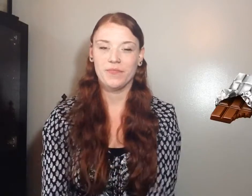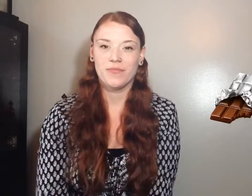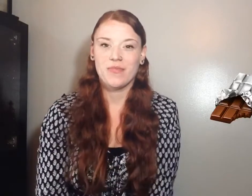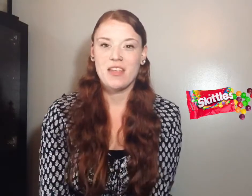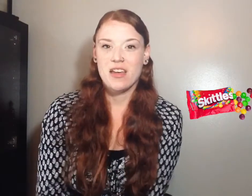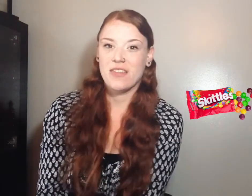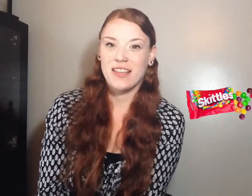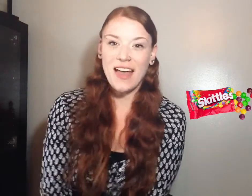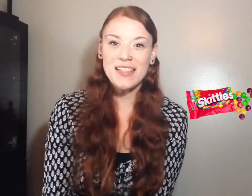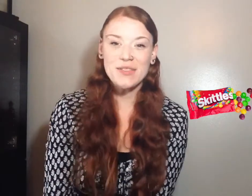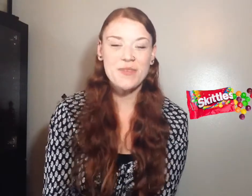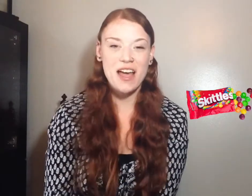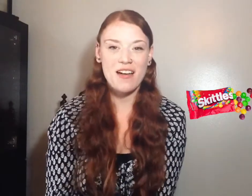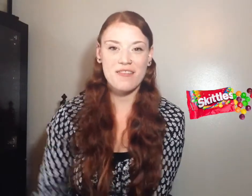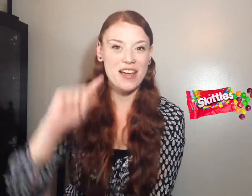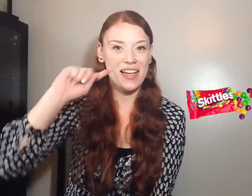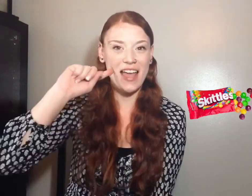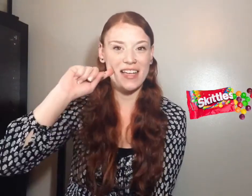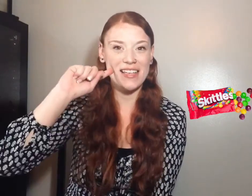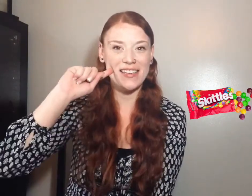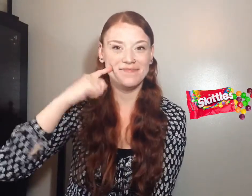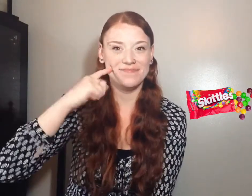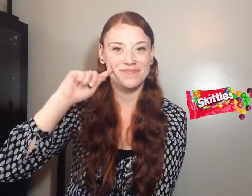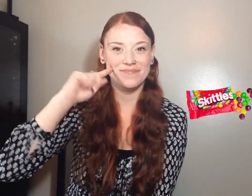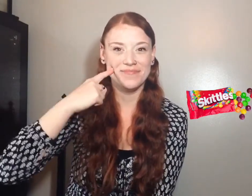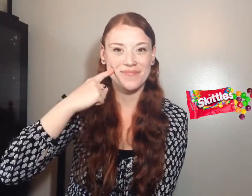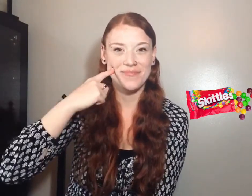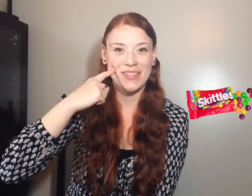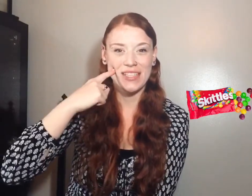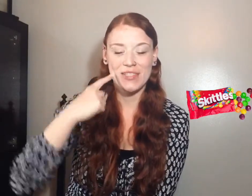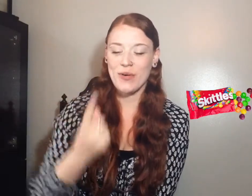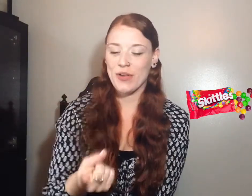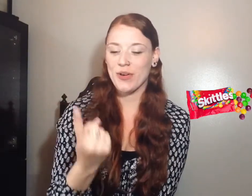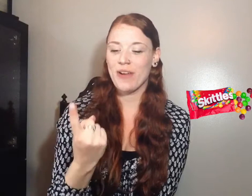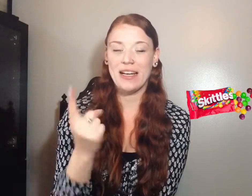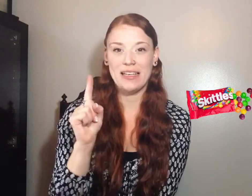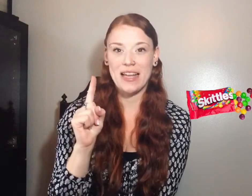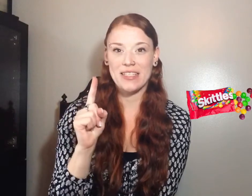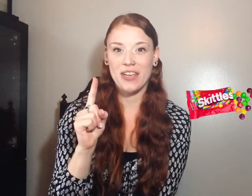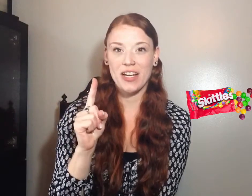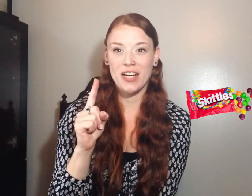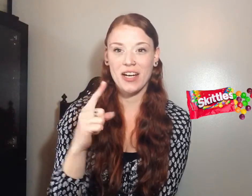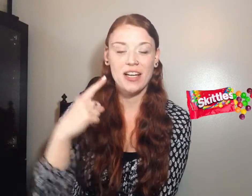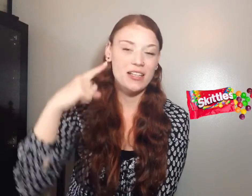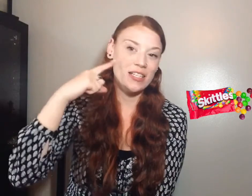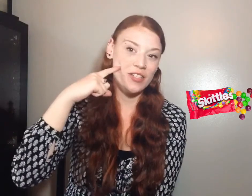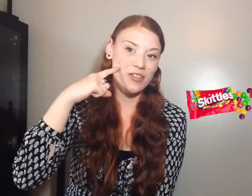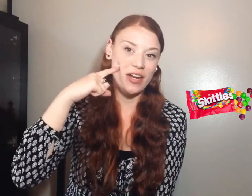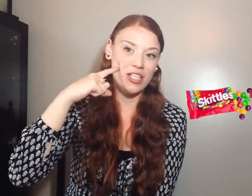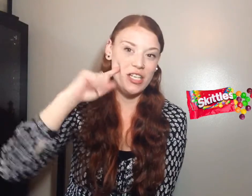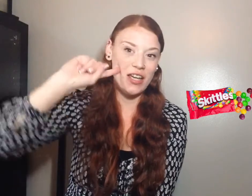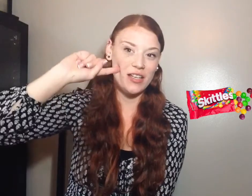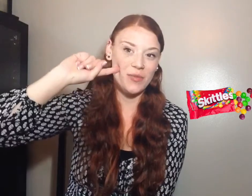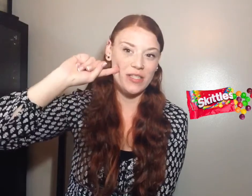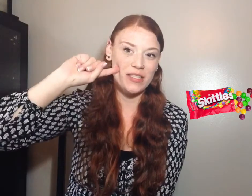And then last we have candy. So your right index finger touches your right cheek and twists.